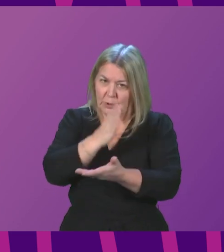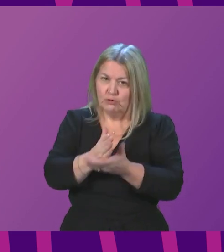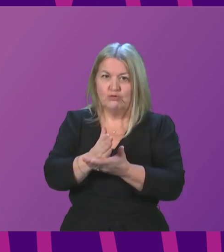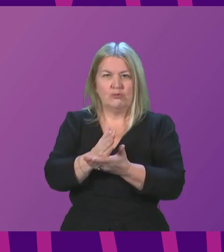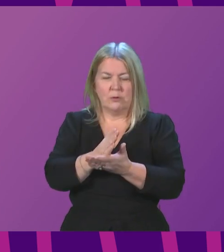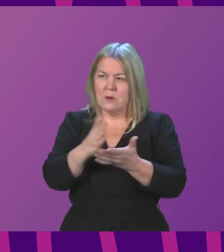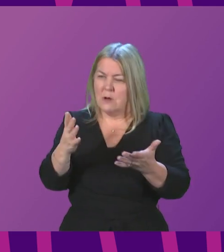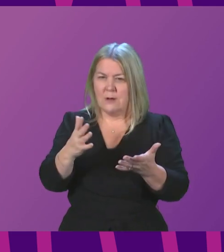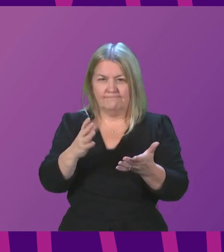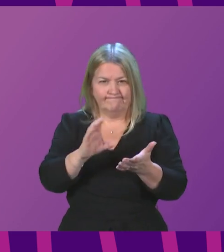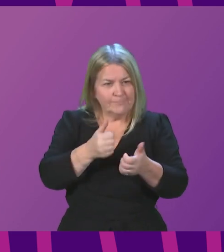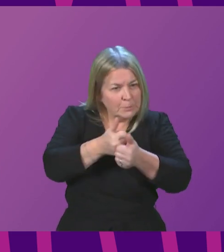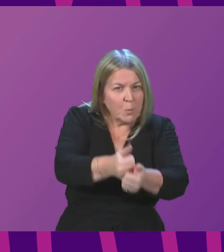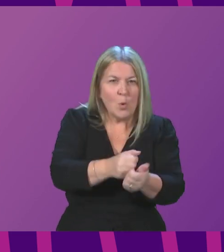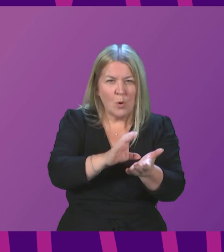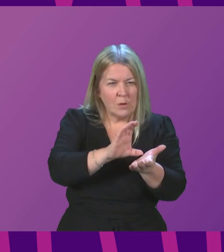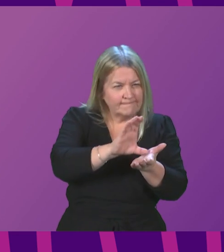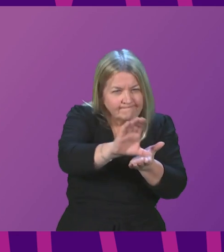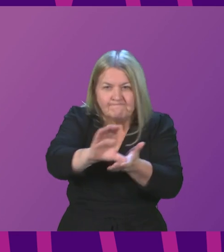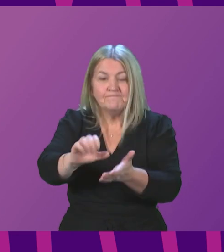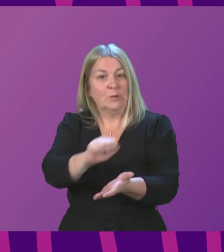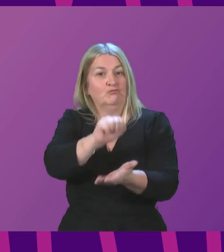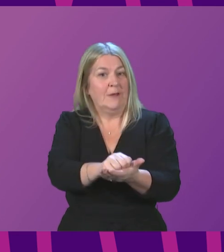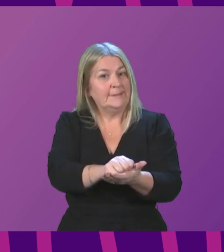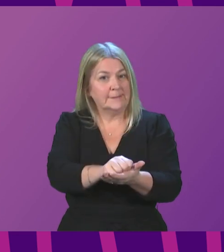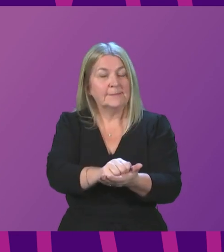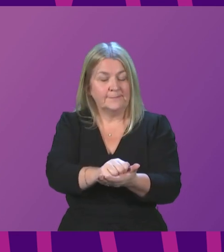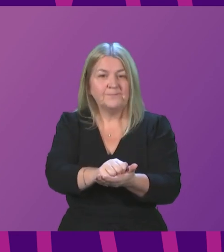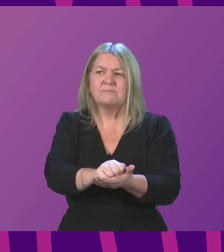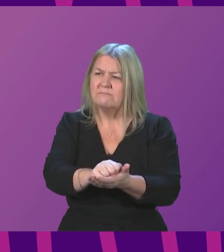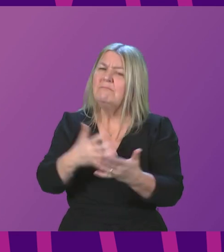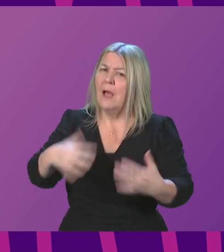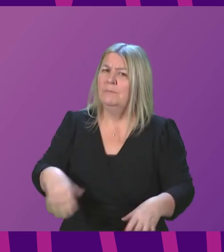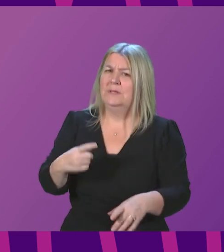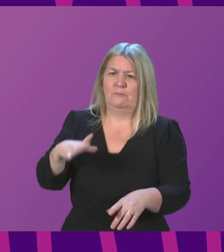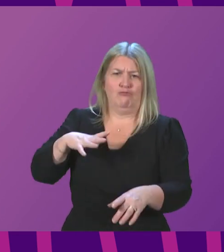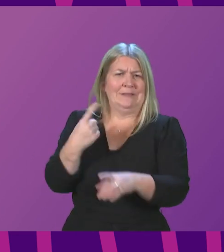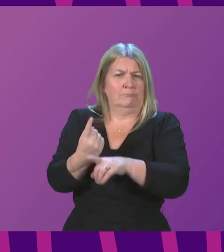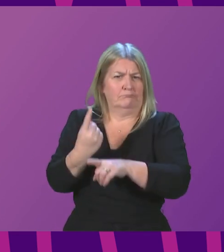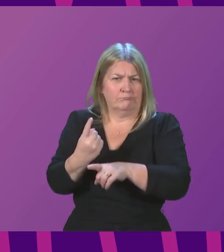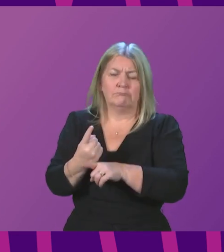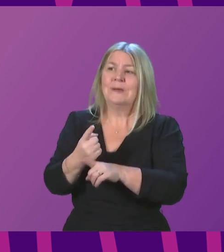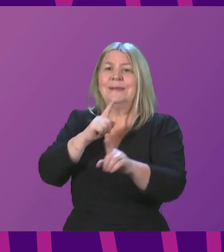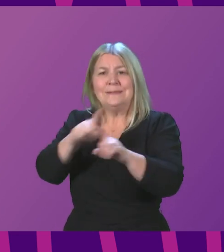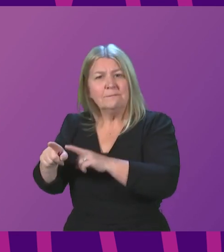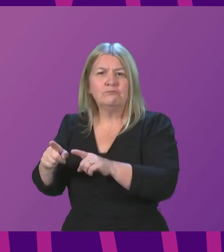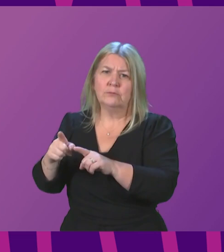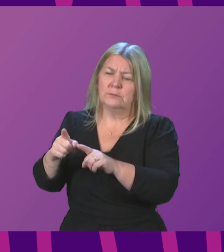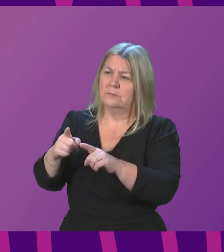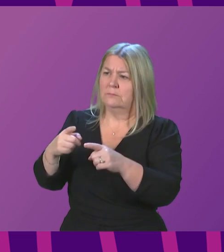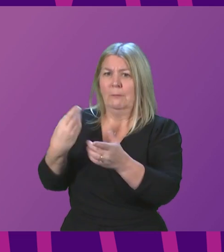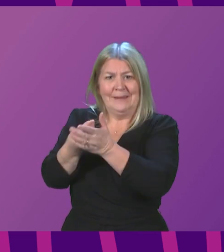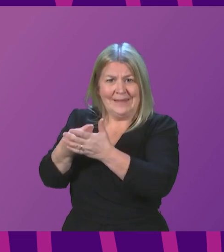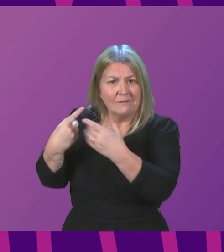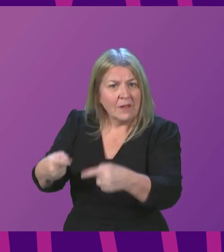organisations is good and rising and I've talked about some of the additional sources of support that we've put in place and then